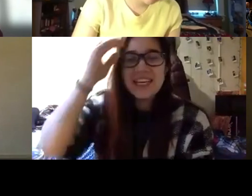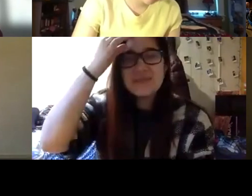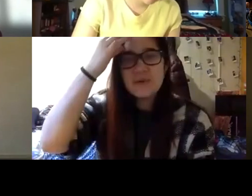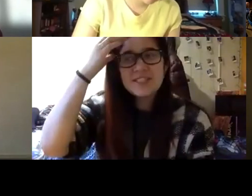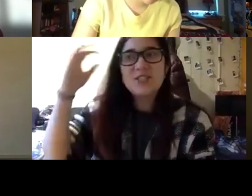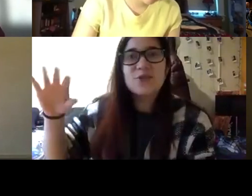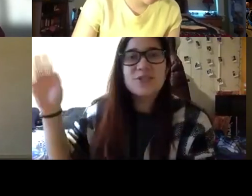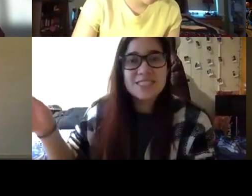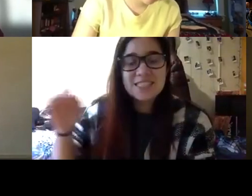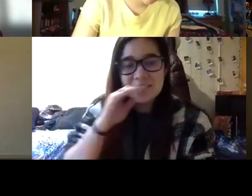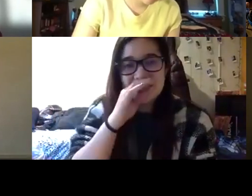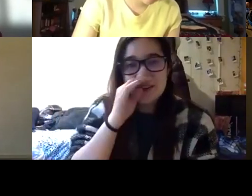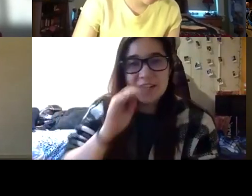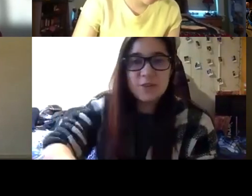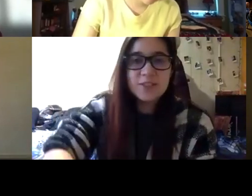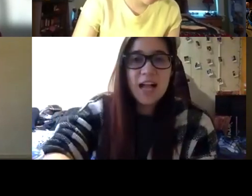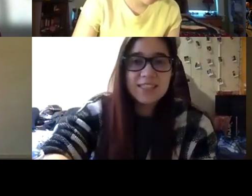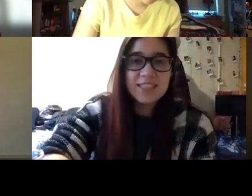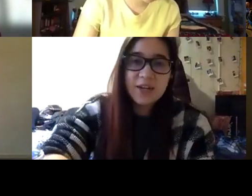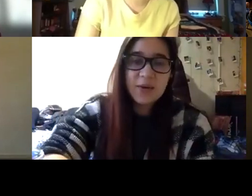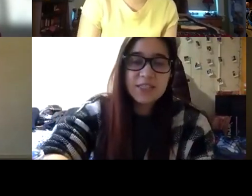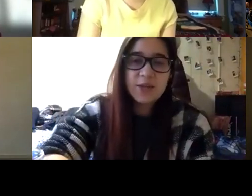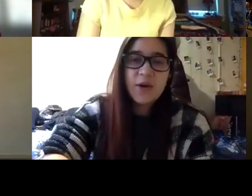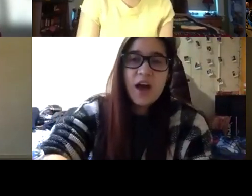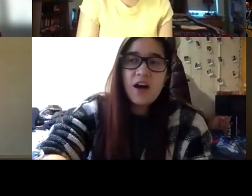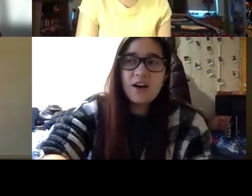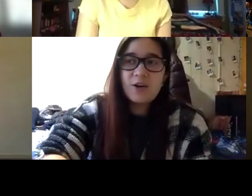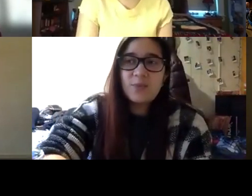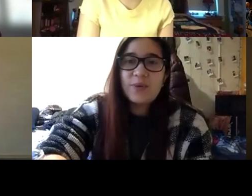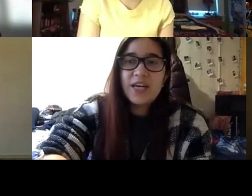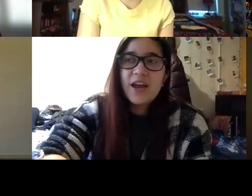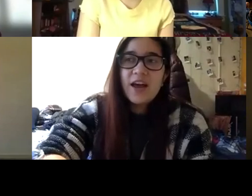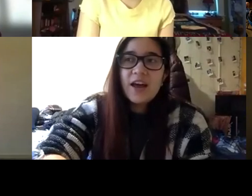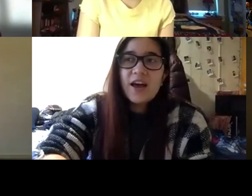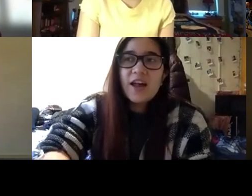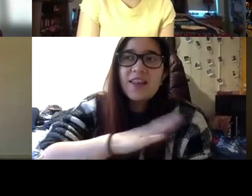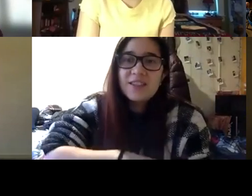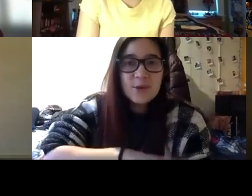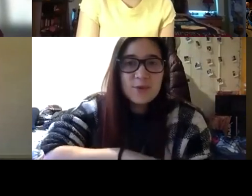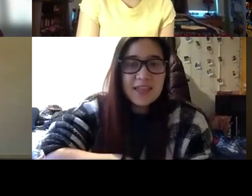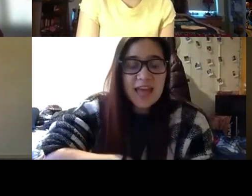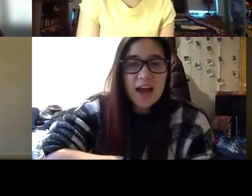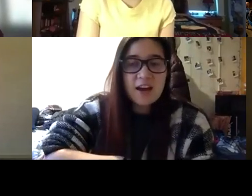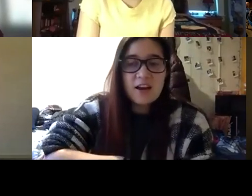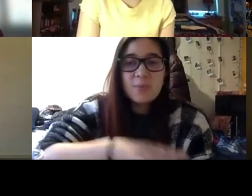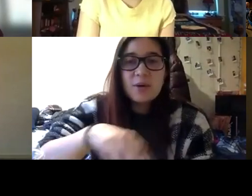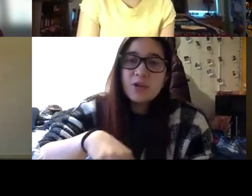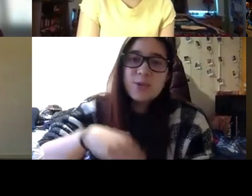It's mostly juniors and seniors that are in those classes anyway. So, um, but, so I'm doing that. Um, but I'm also a